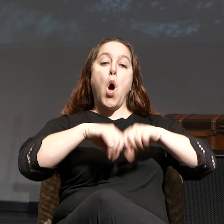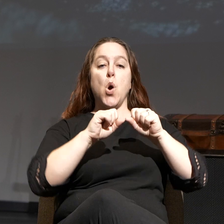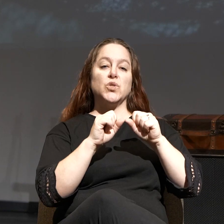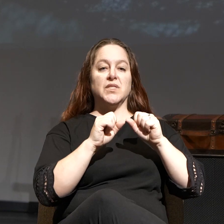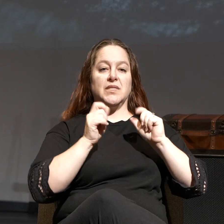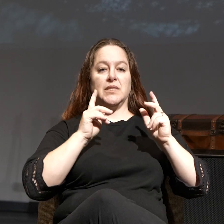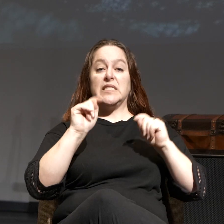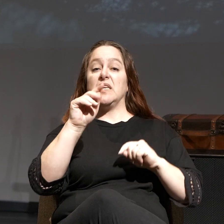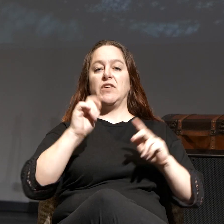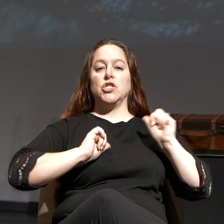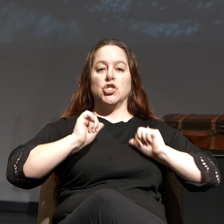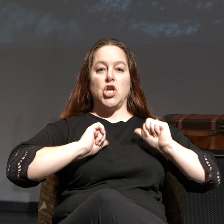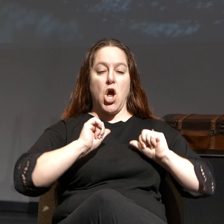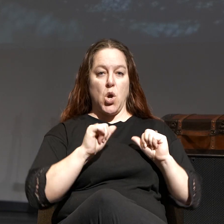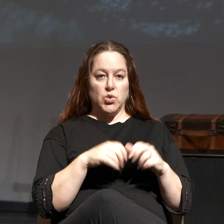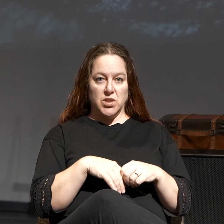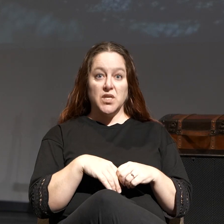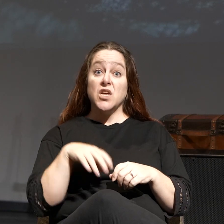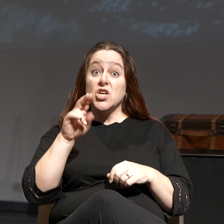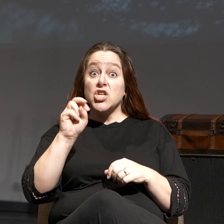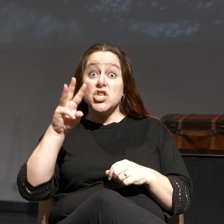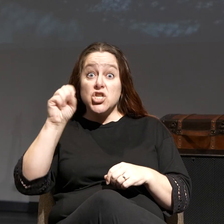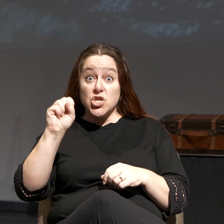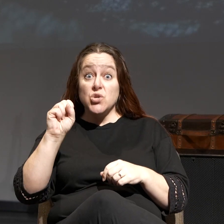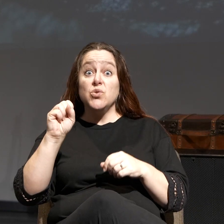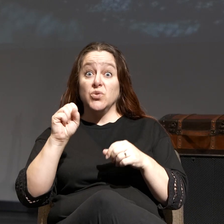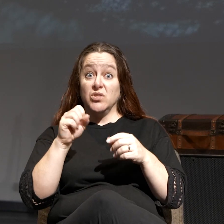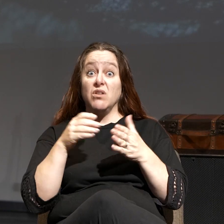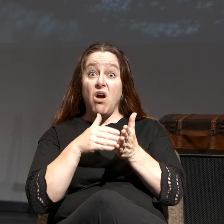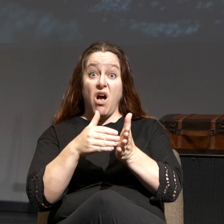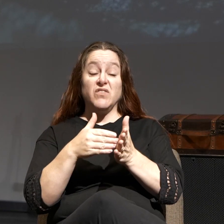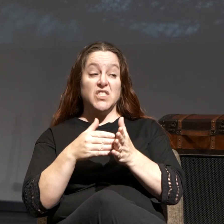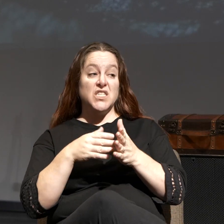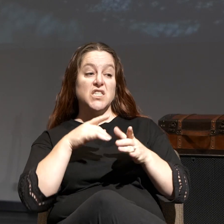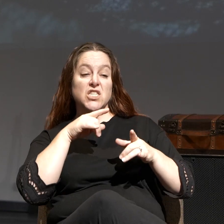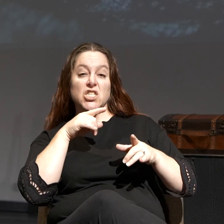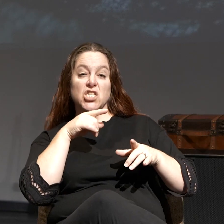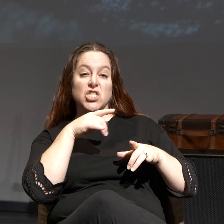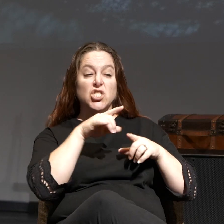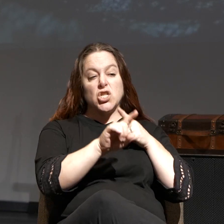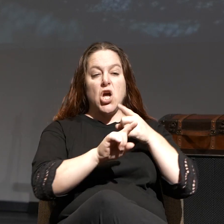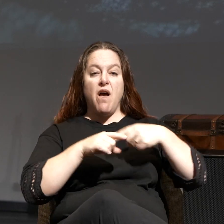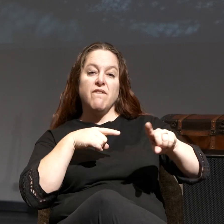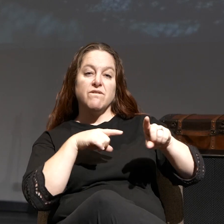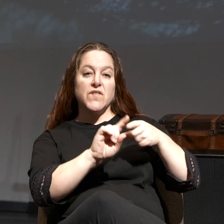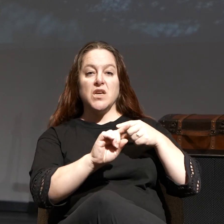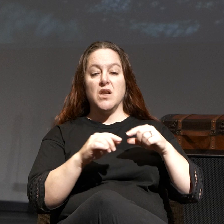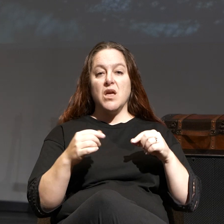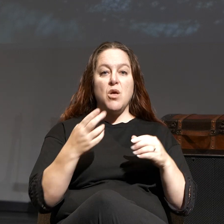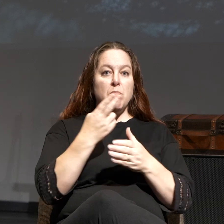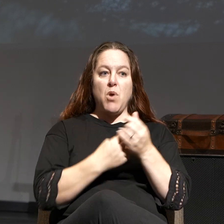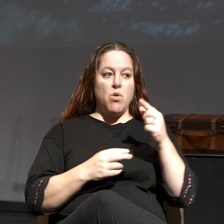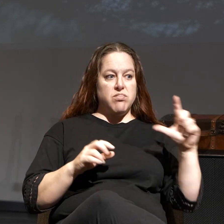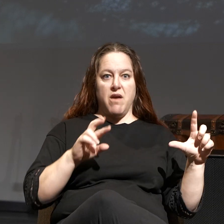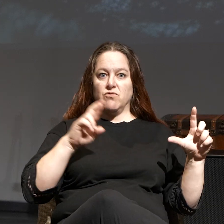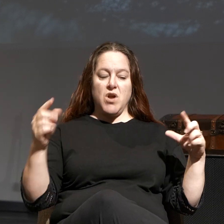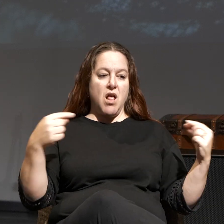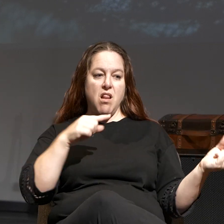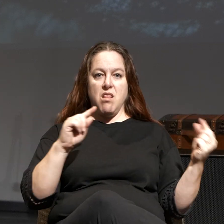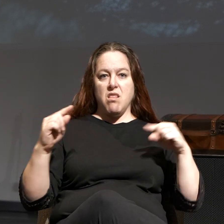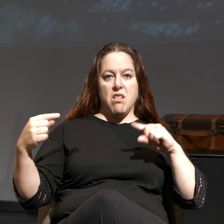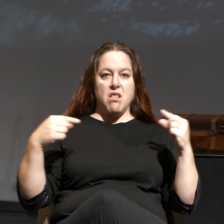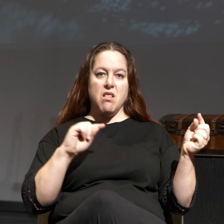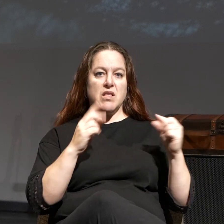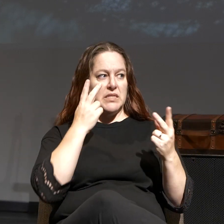newscasts currently are scoffing about those that are on the other side of the aisle. goes both ways. I see a lot of